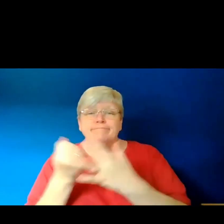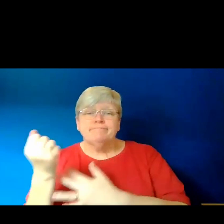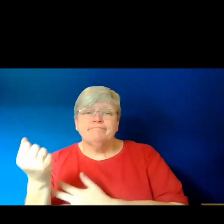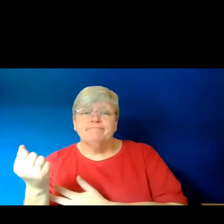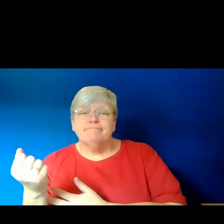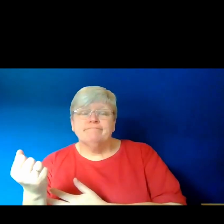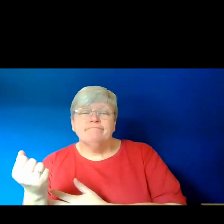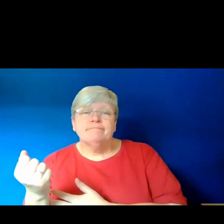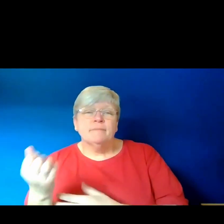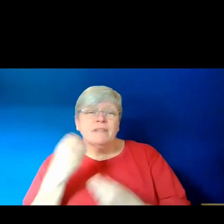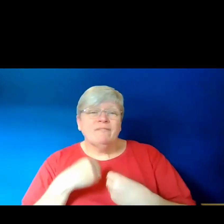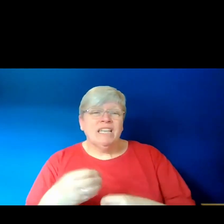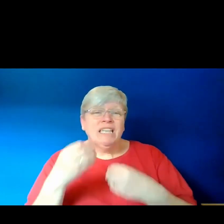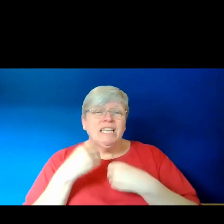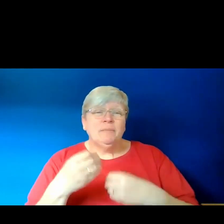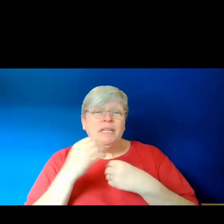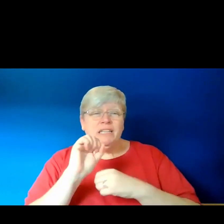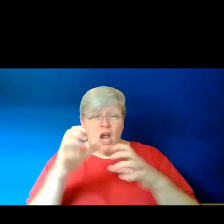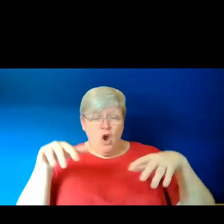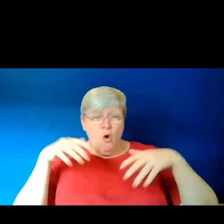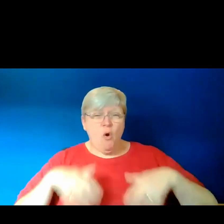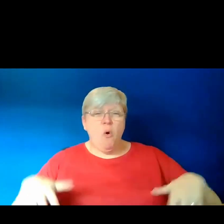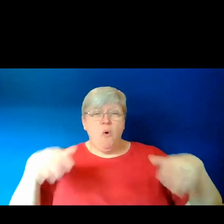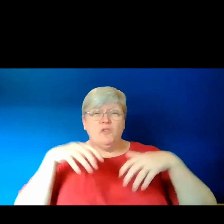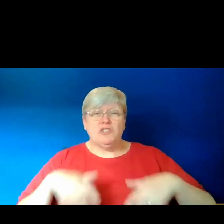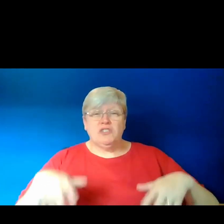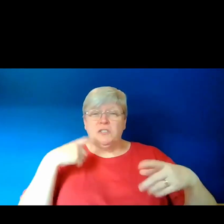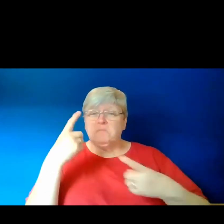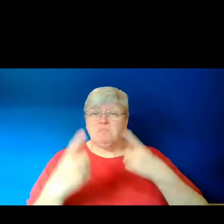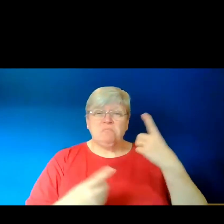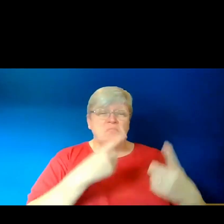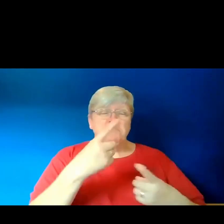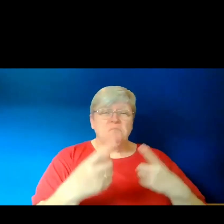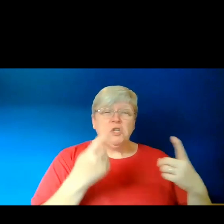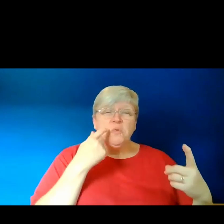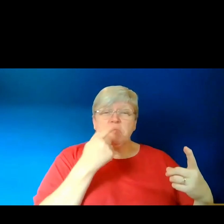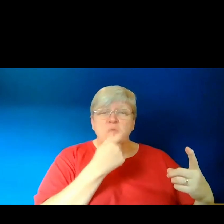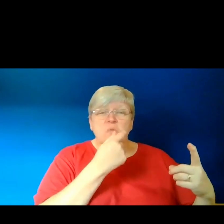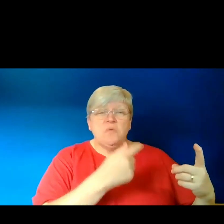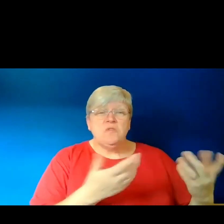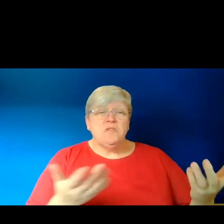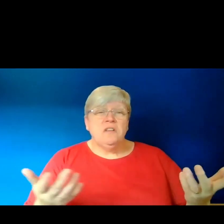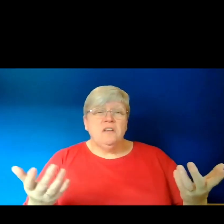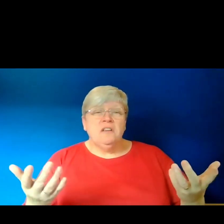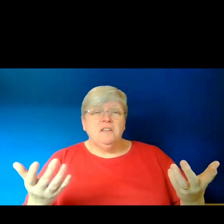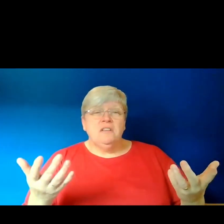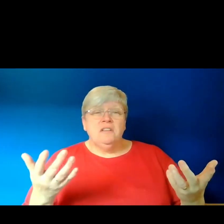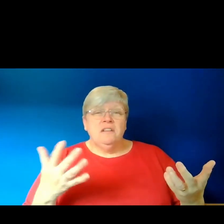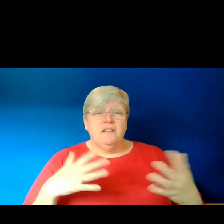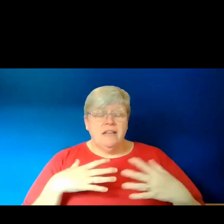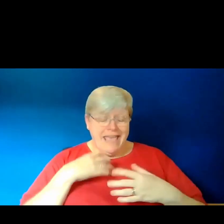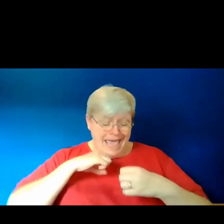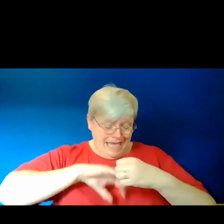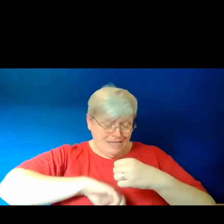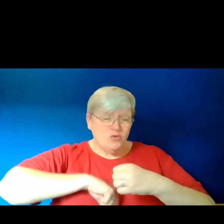They feed me their ghosts, hair by hair, tooth by tooth. I reach into my